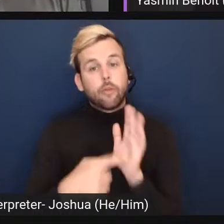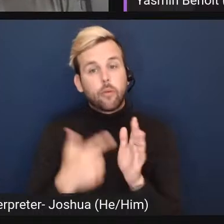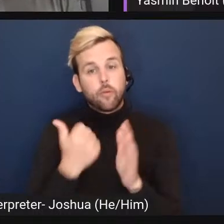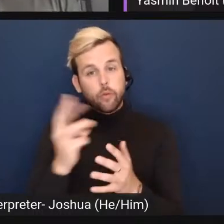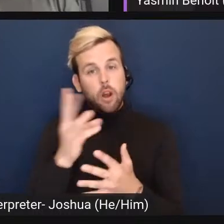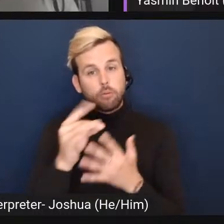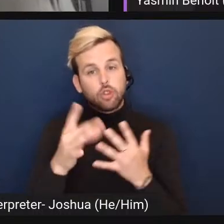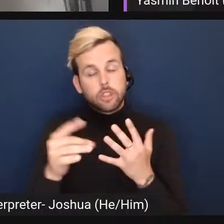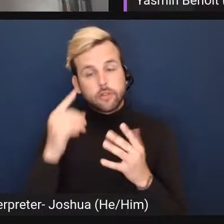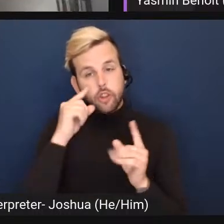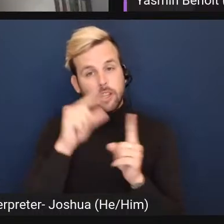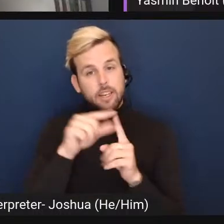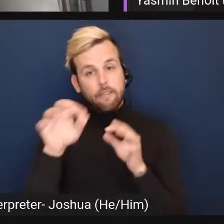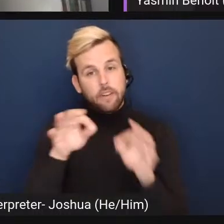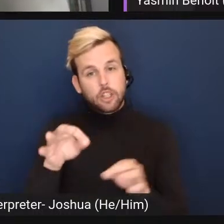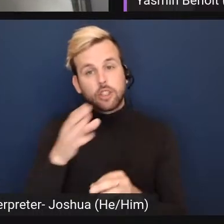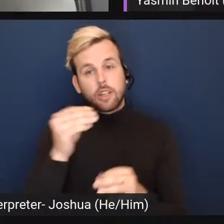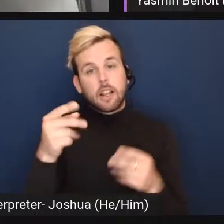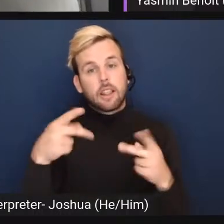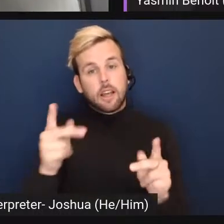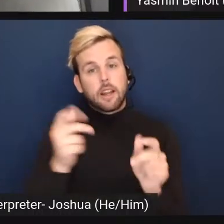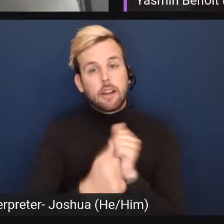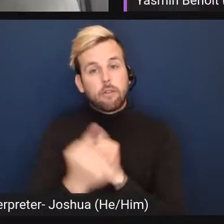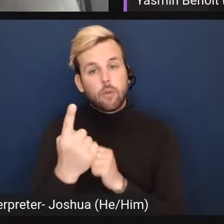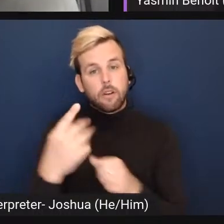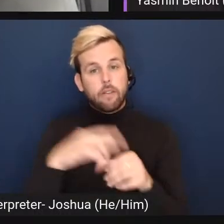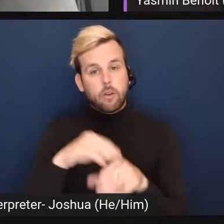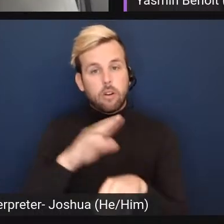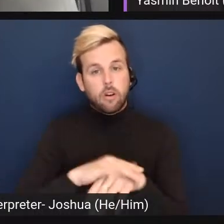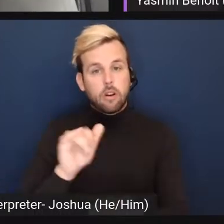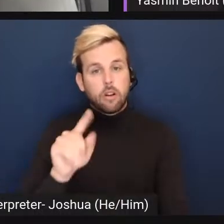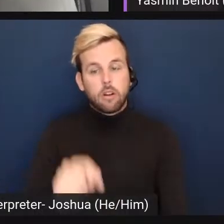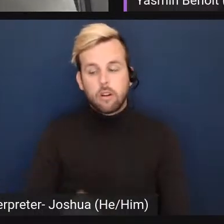for the definition and let everyone vote on it?